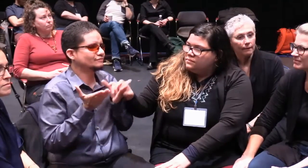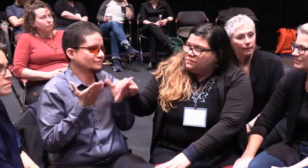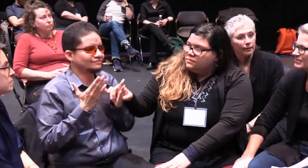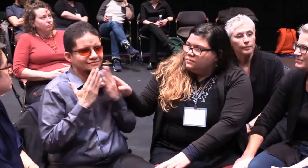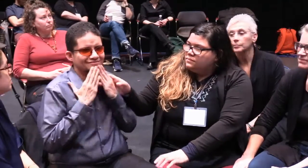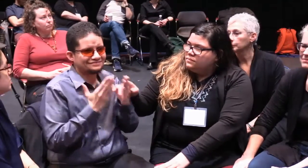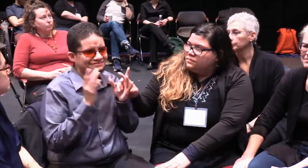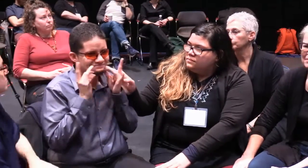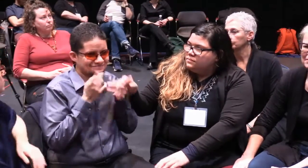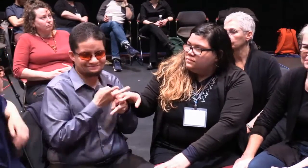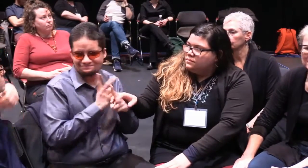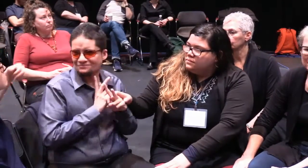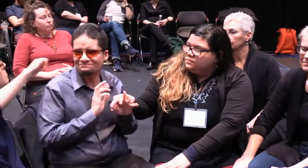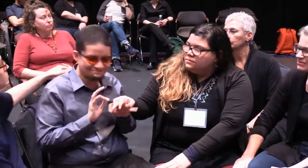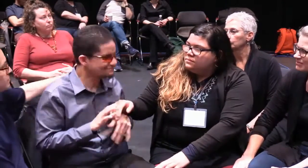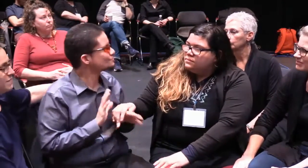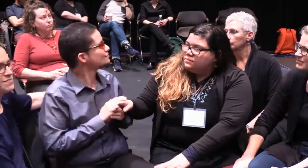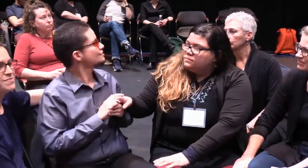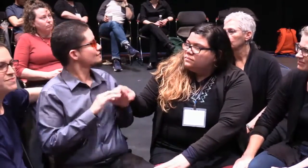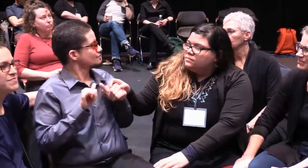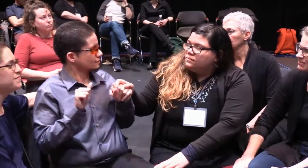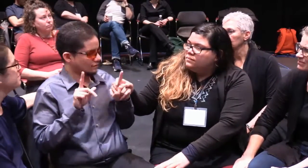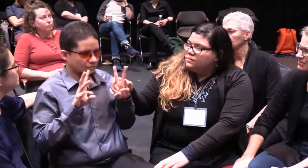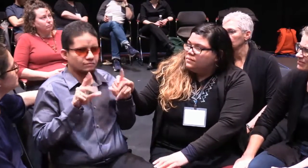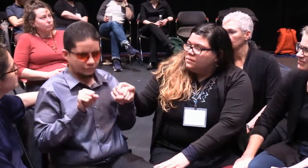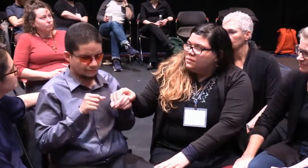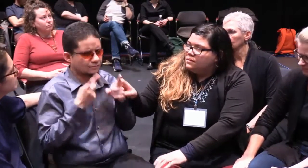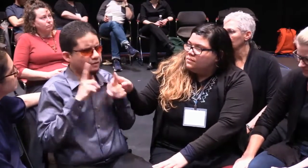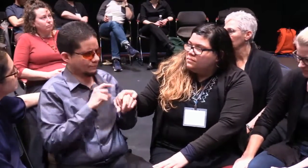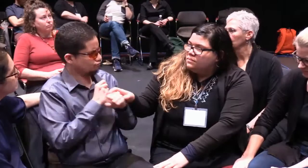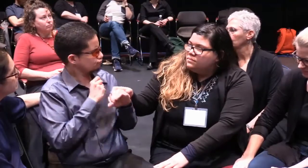event? We need advocacy for services.